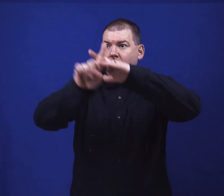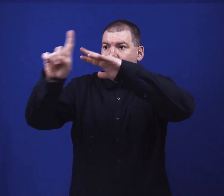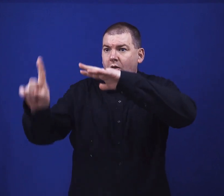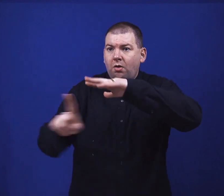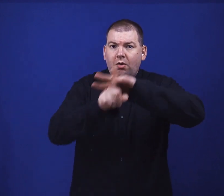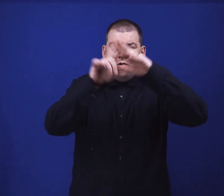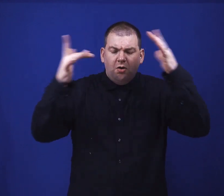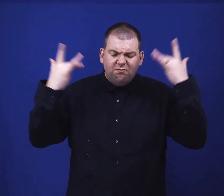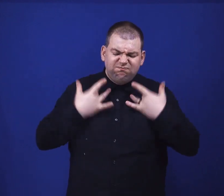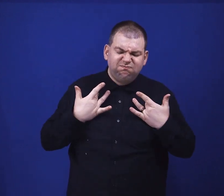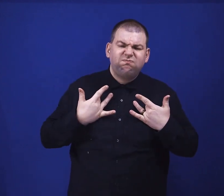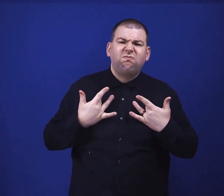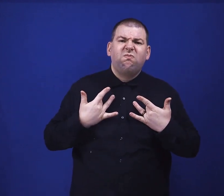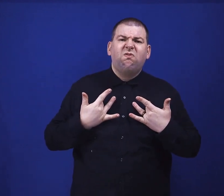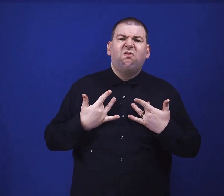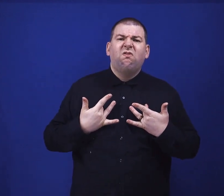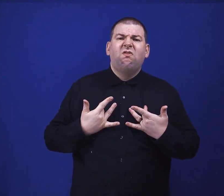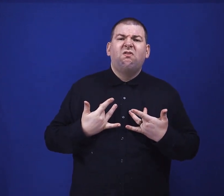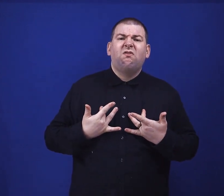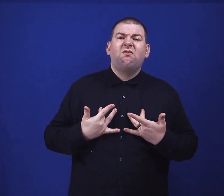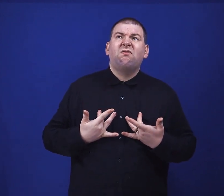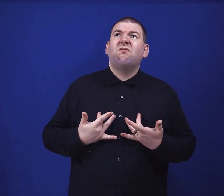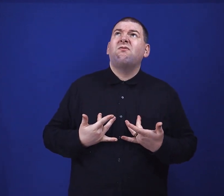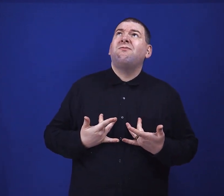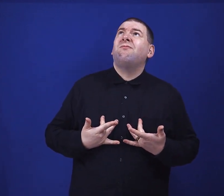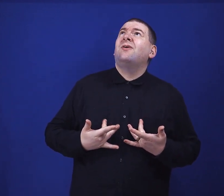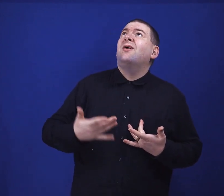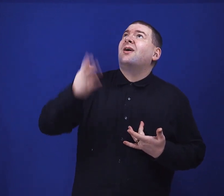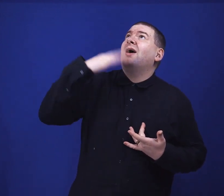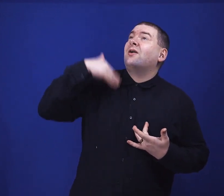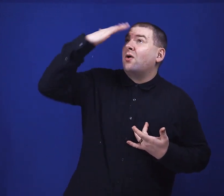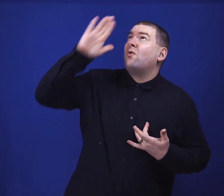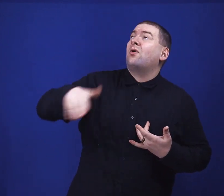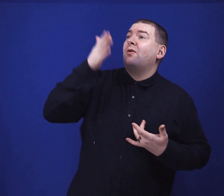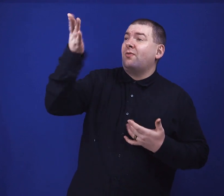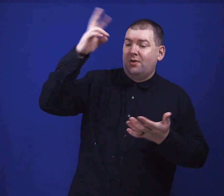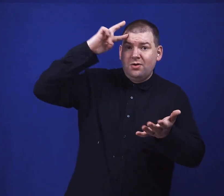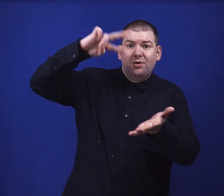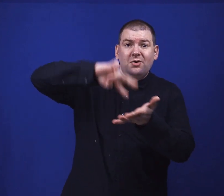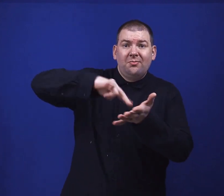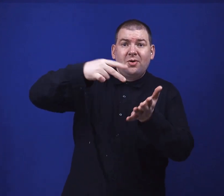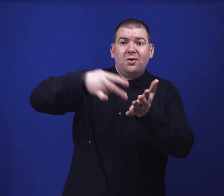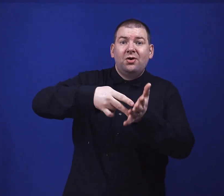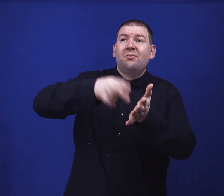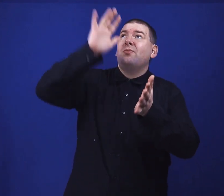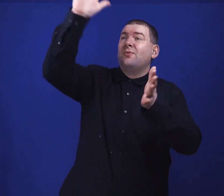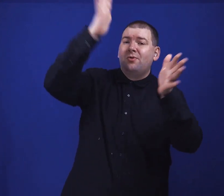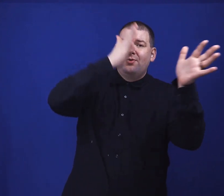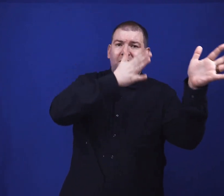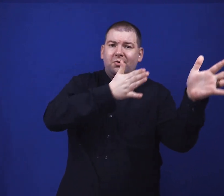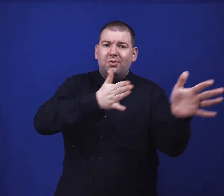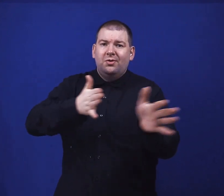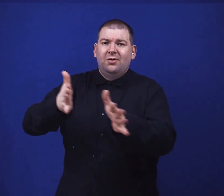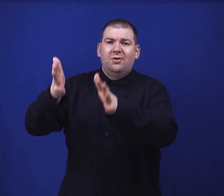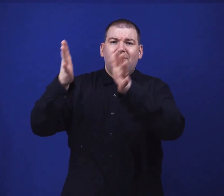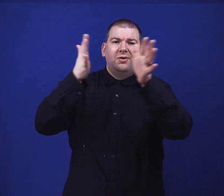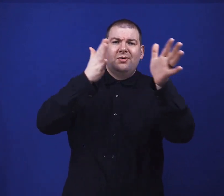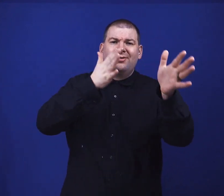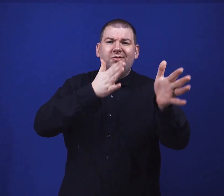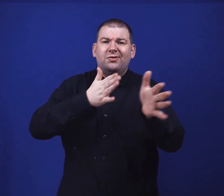Another battle's just begun God, I know there's purpose to your plan